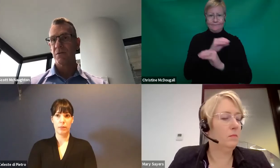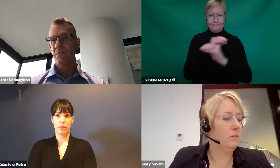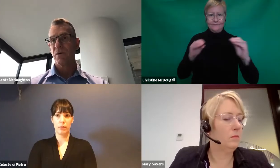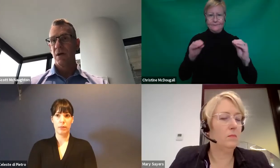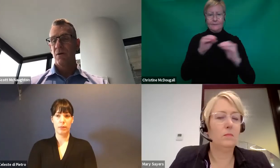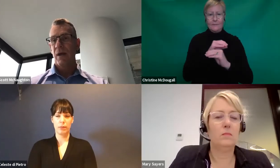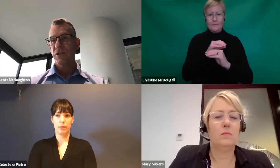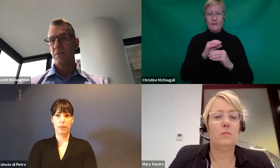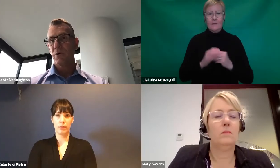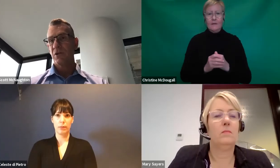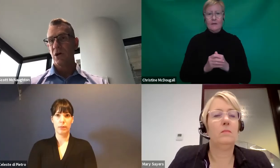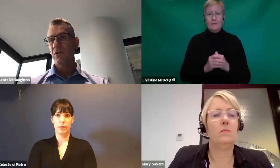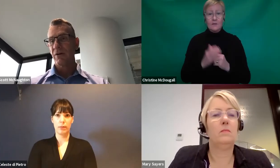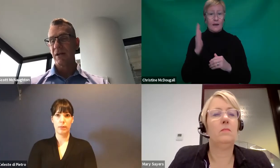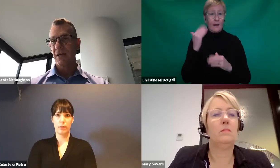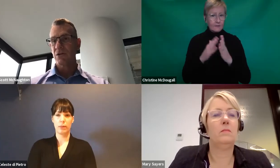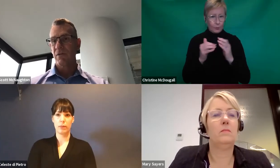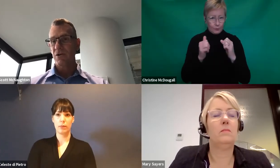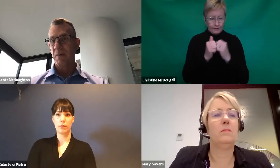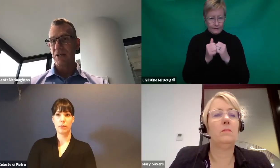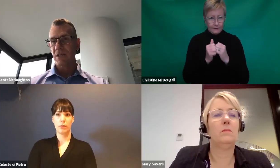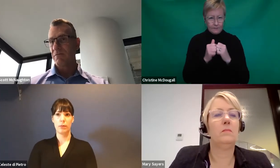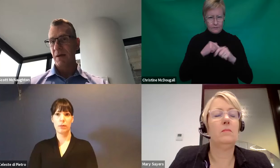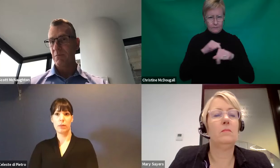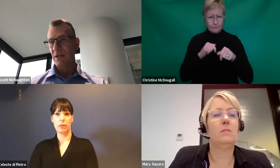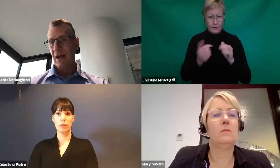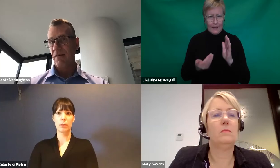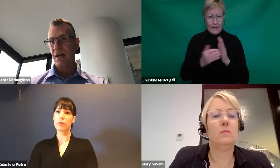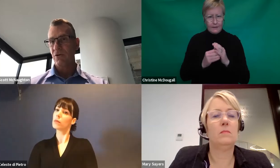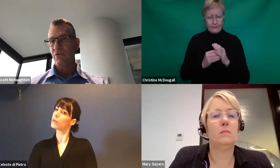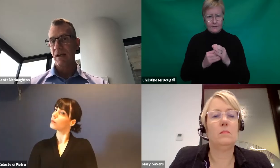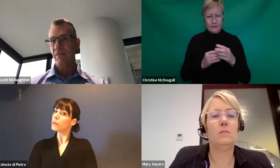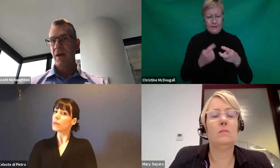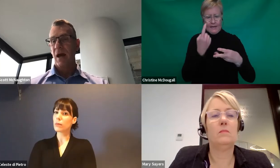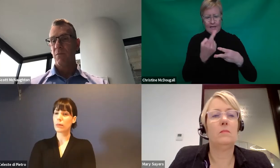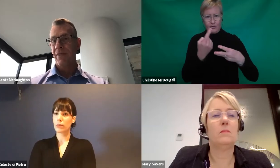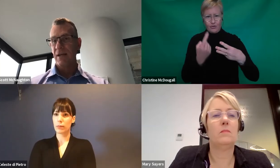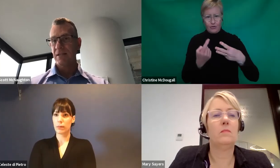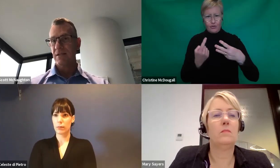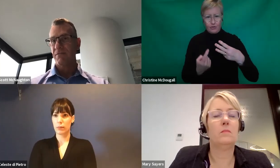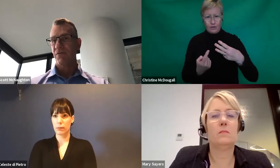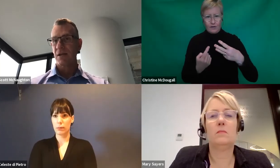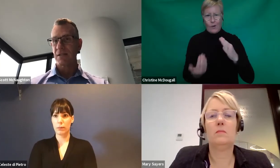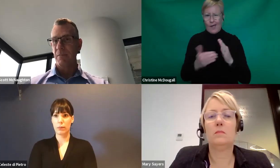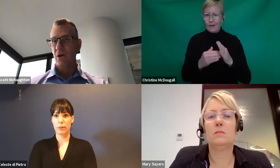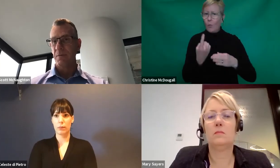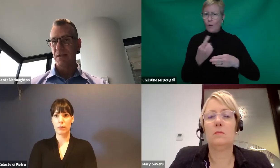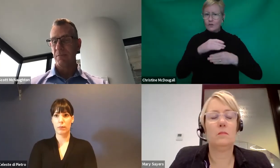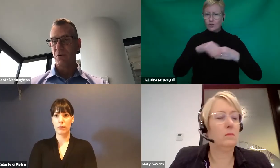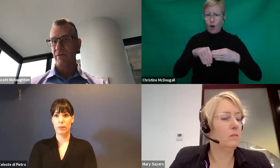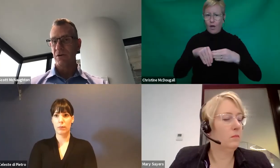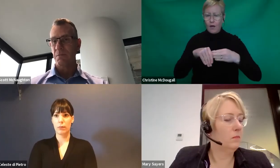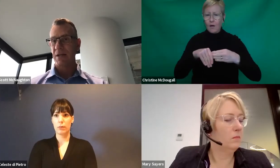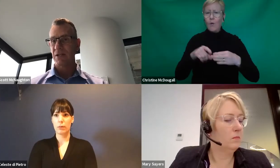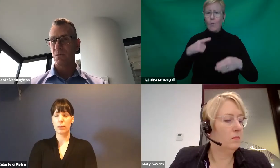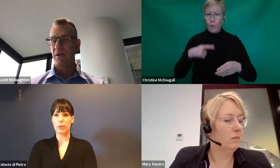that possible, we actually put a dollar in each of those budgets if people didn't have that already. And what that does, it frees up and opens